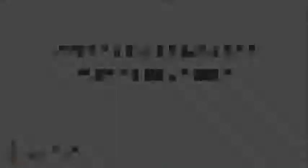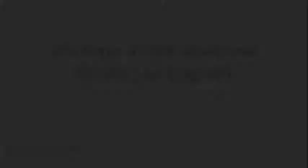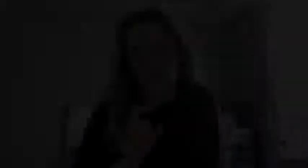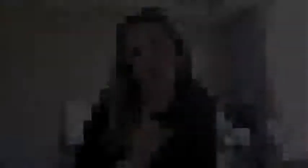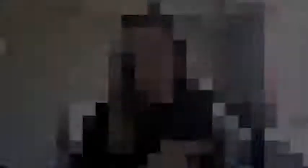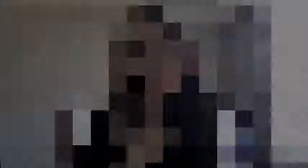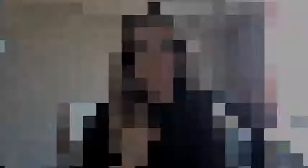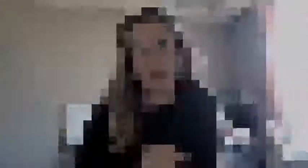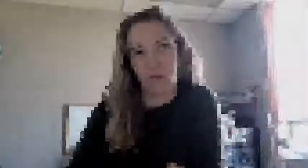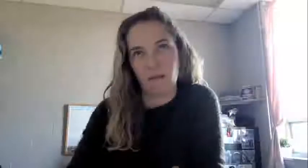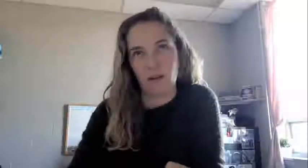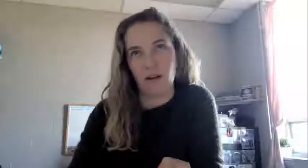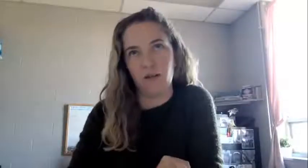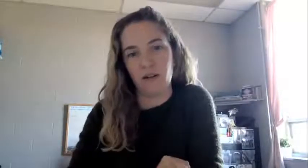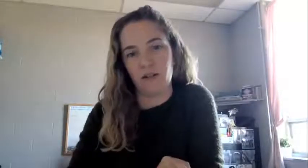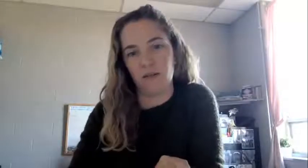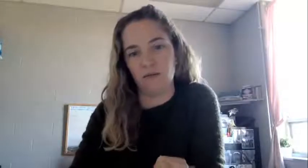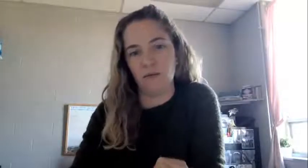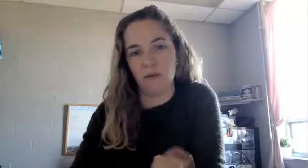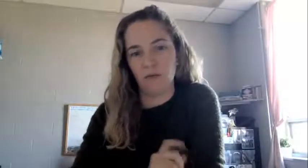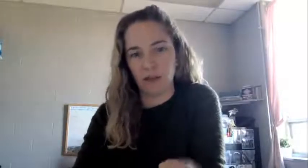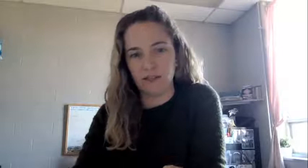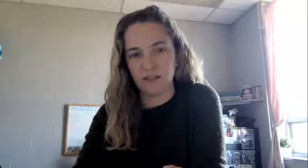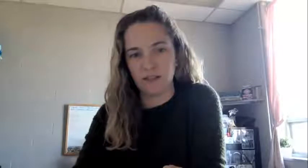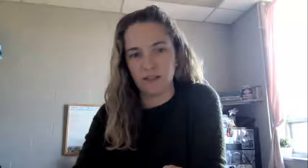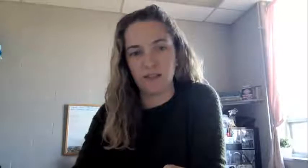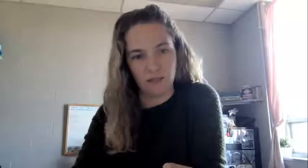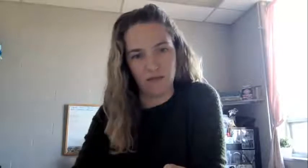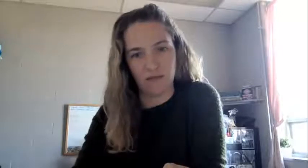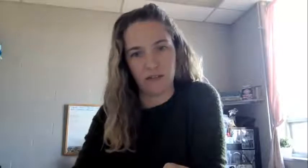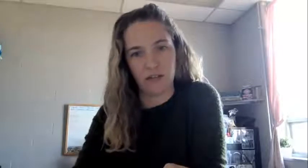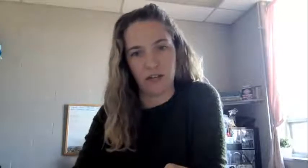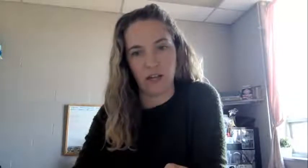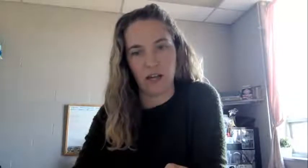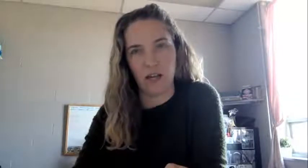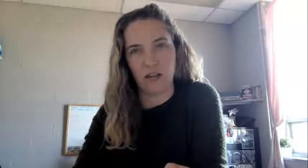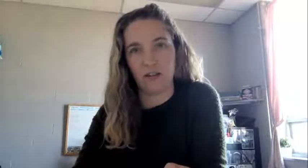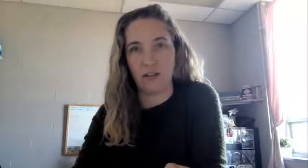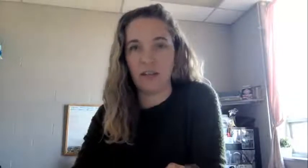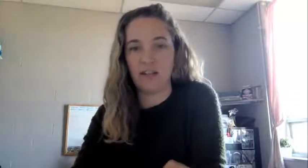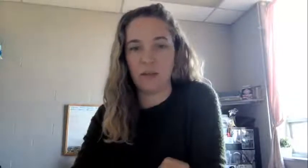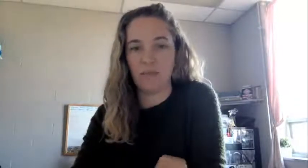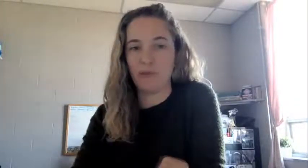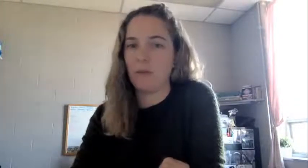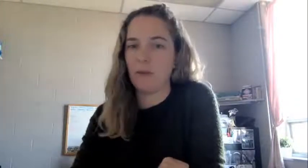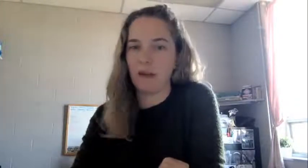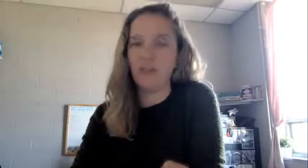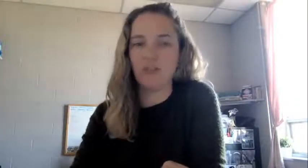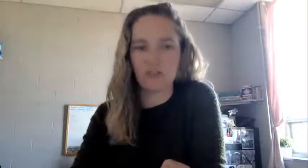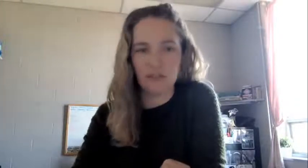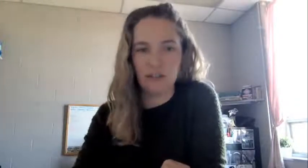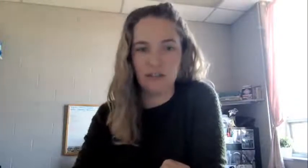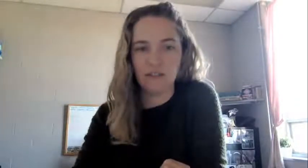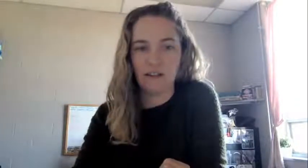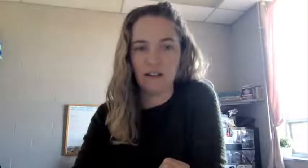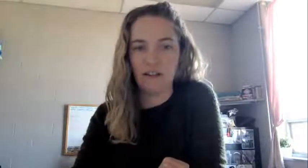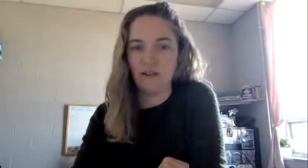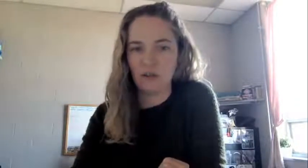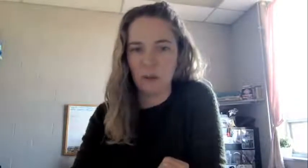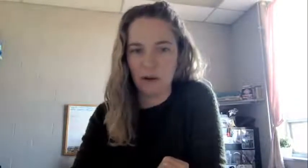When I graduated Van Buren, I went to Wright State University, and I started as a pre-med biology student in the honors program